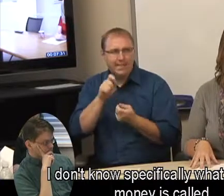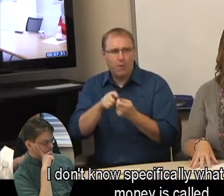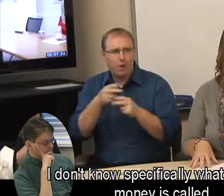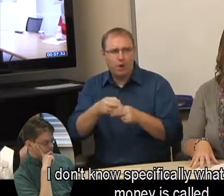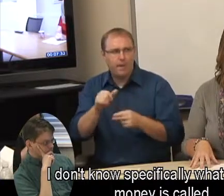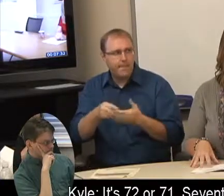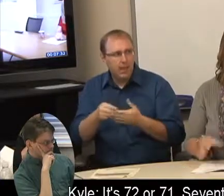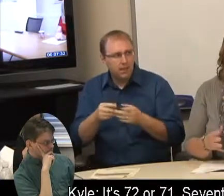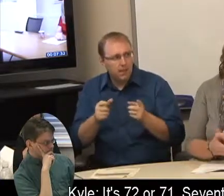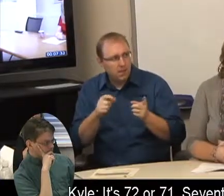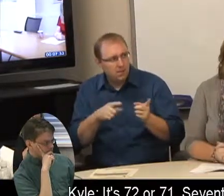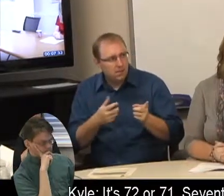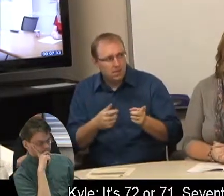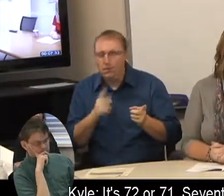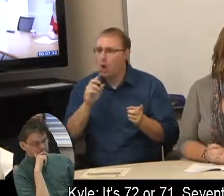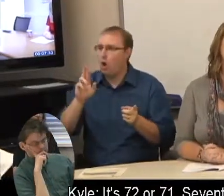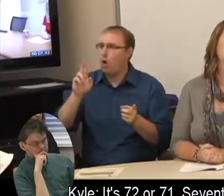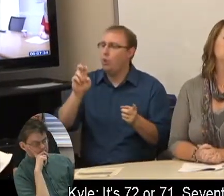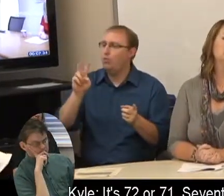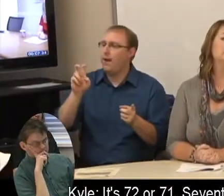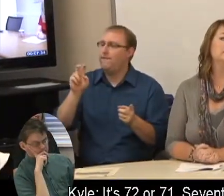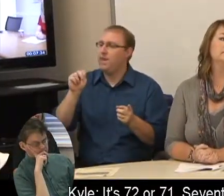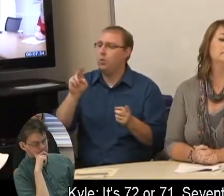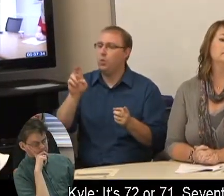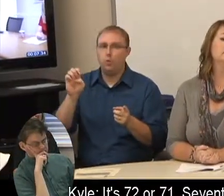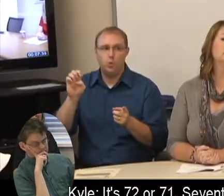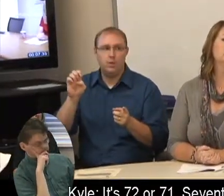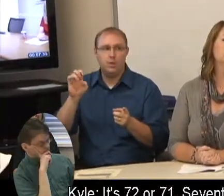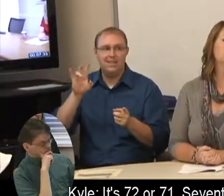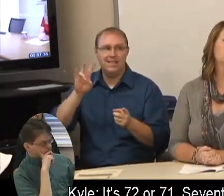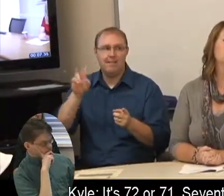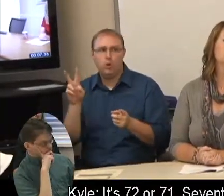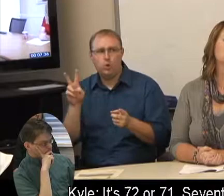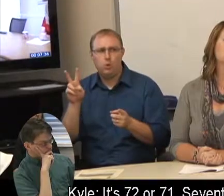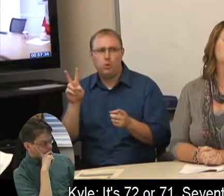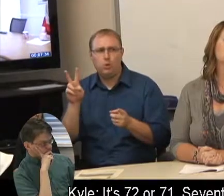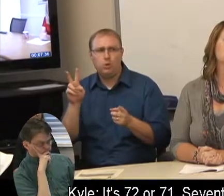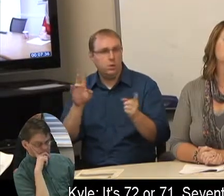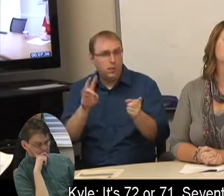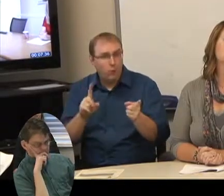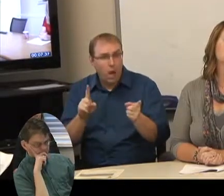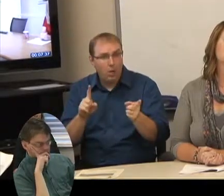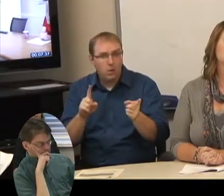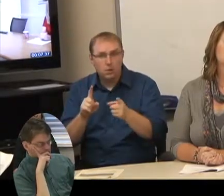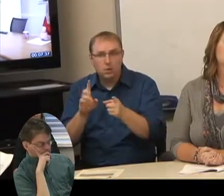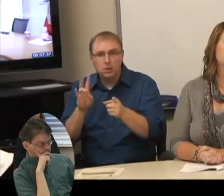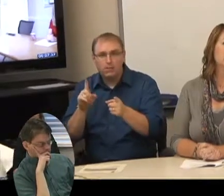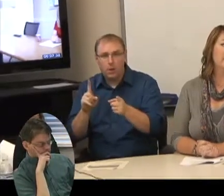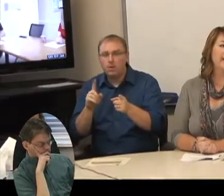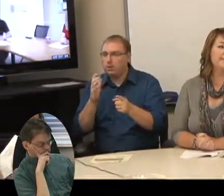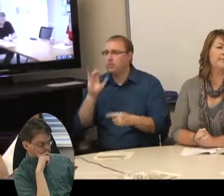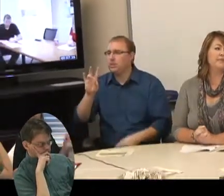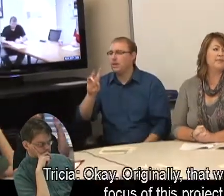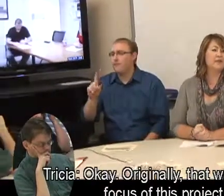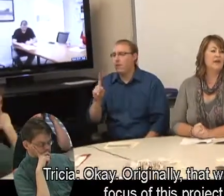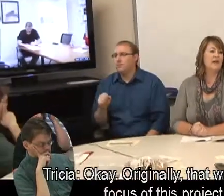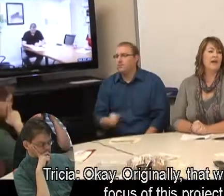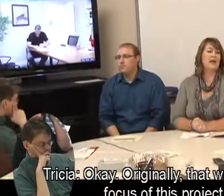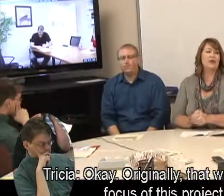called. It's our revenue 72, 71, 71. Okay.